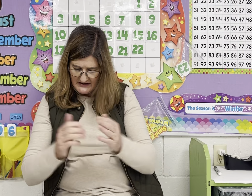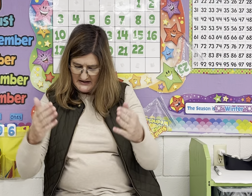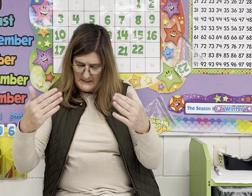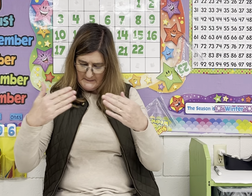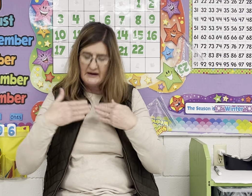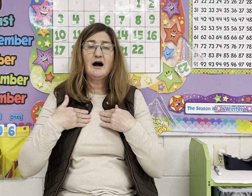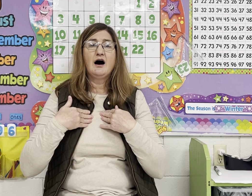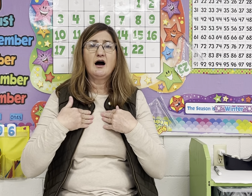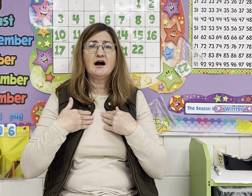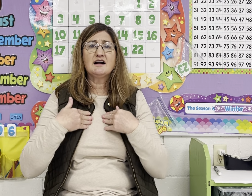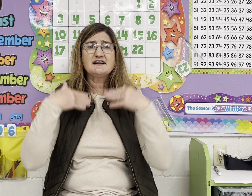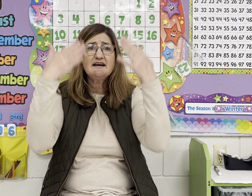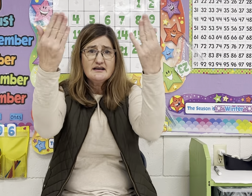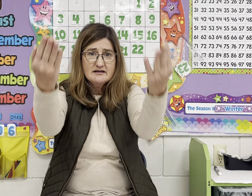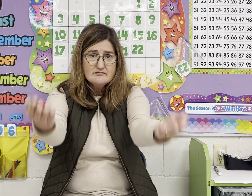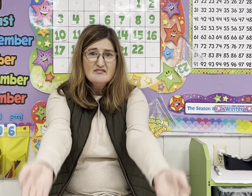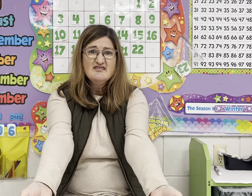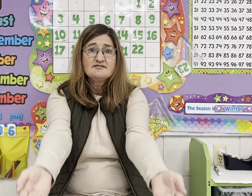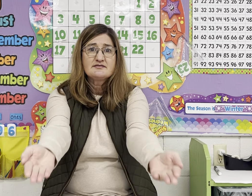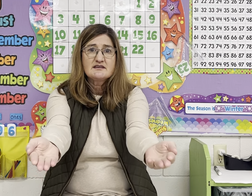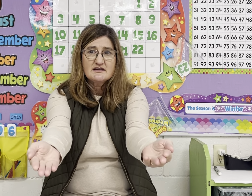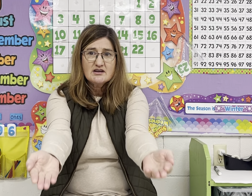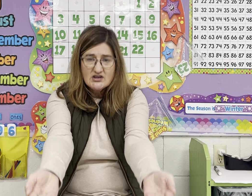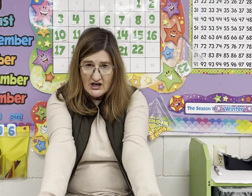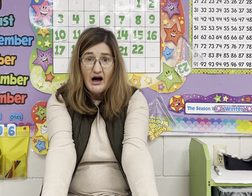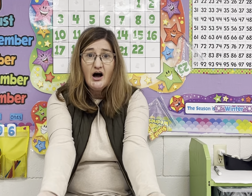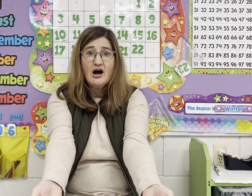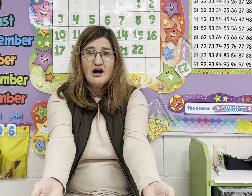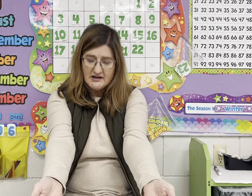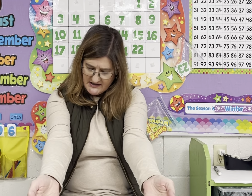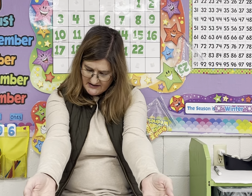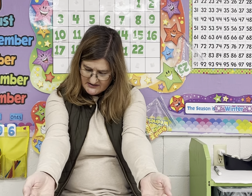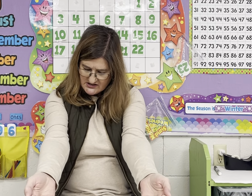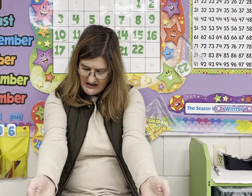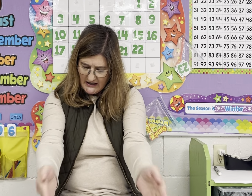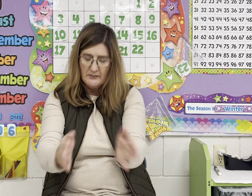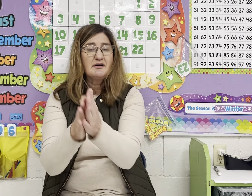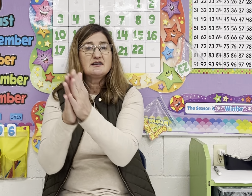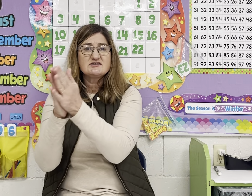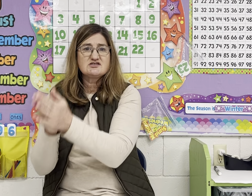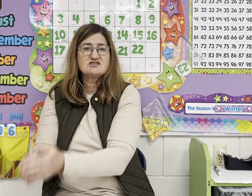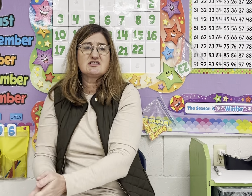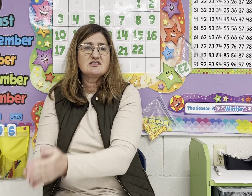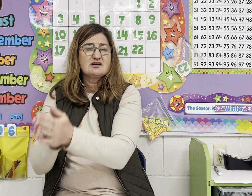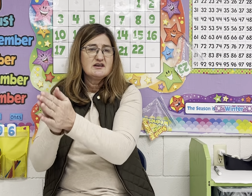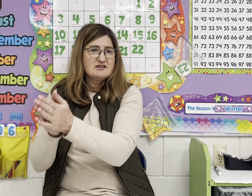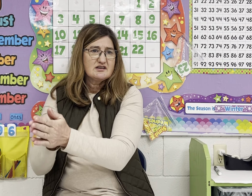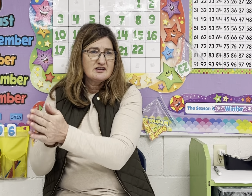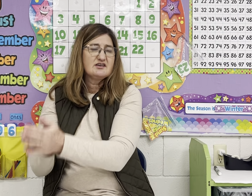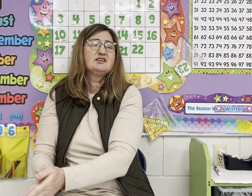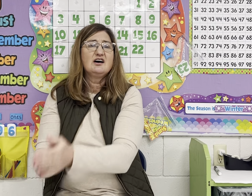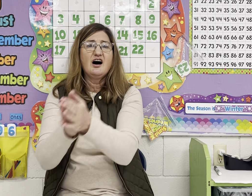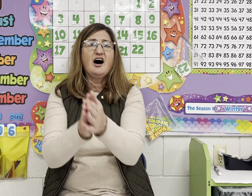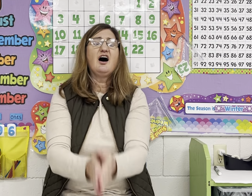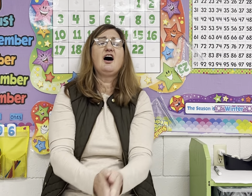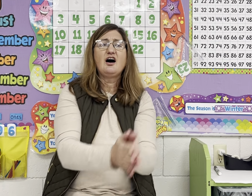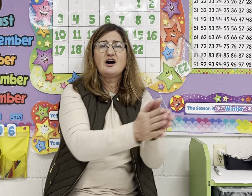Guard. Guard. Guard. Guard. J. Guard.